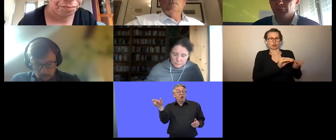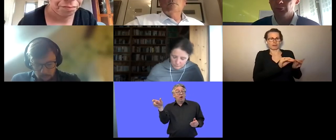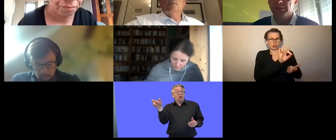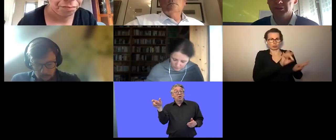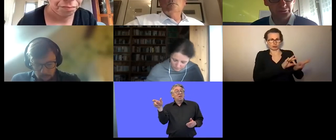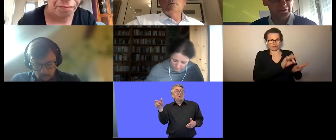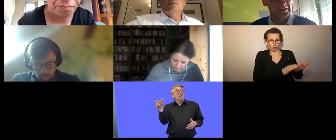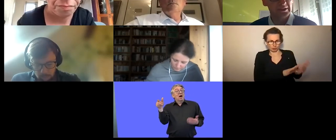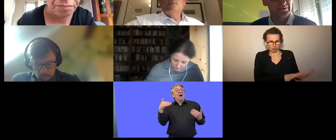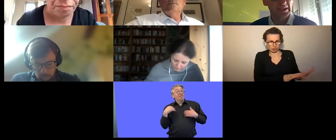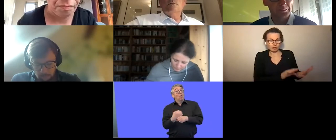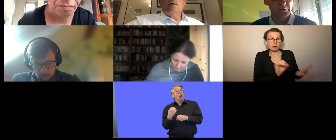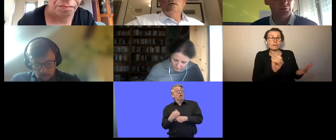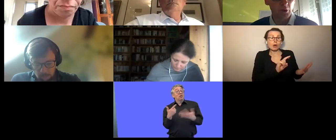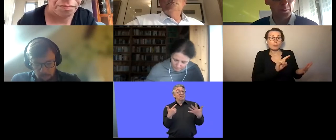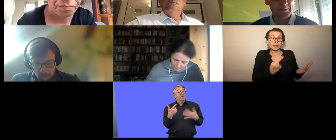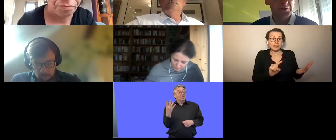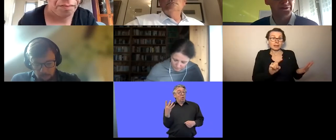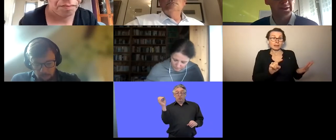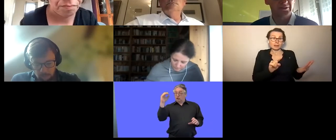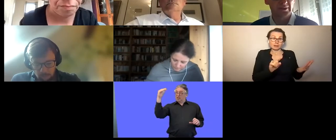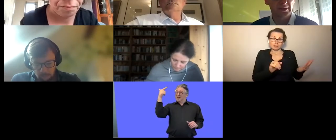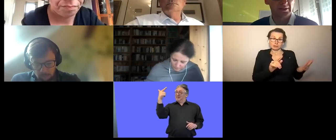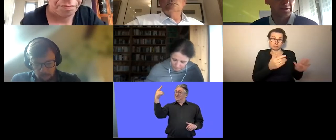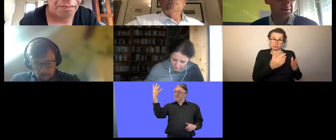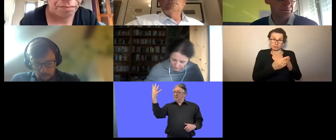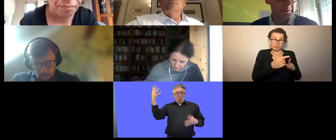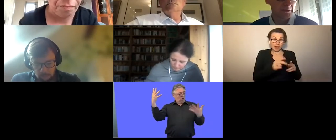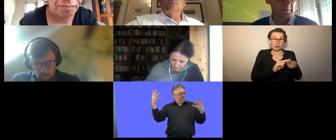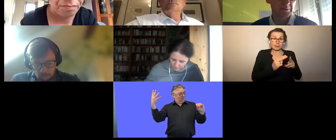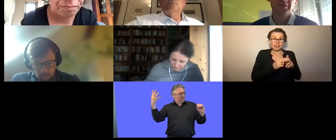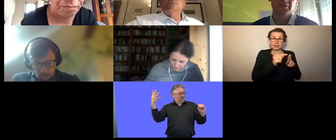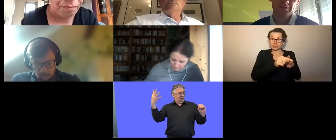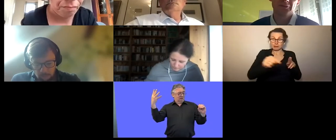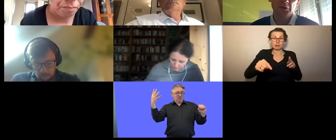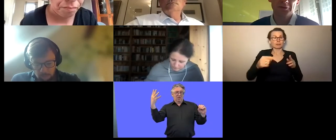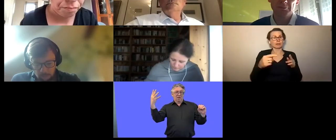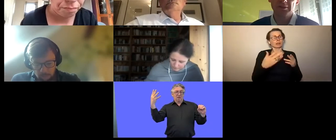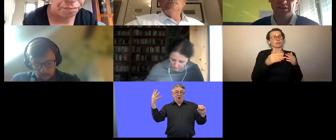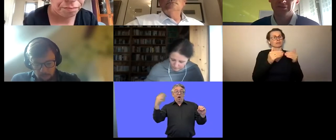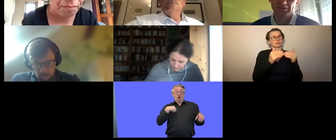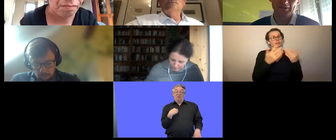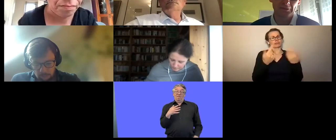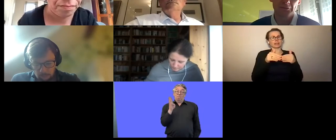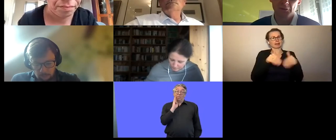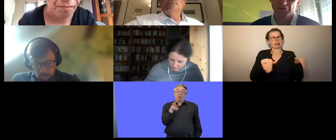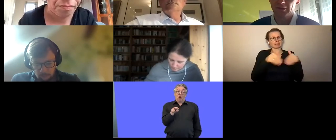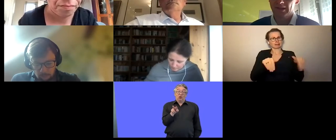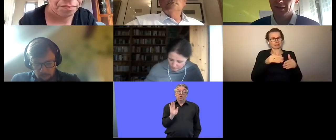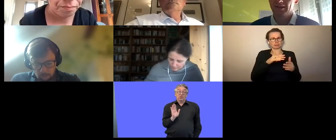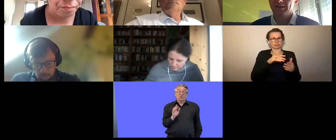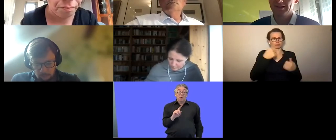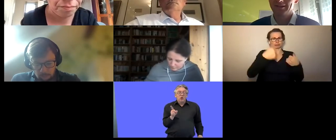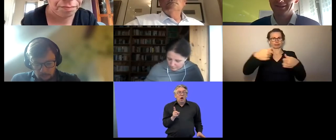to to reduce this gap to all member states this could be possible but the starting point is is of course